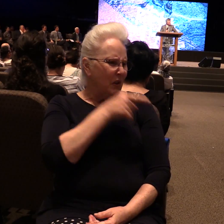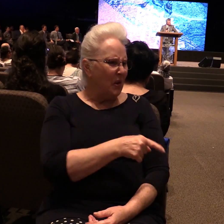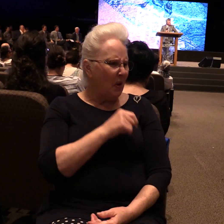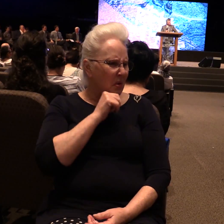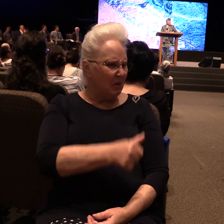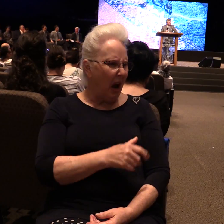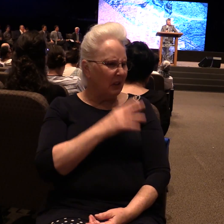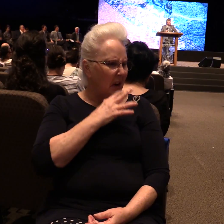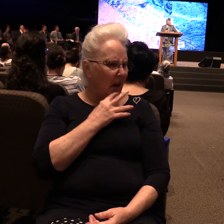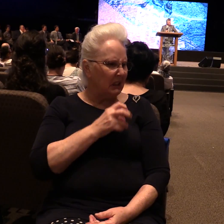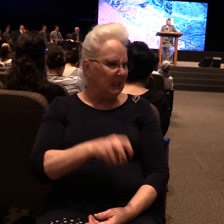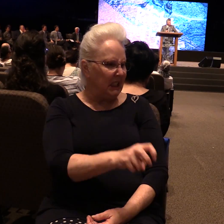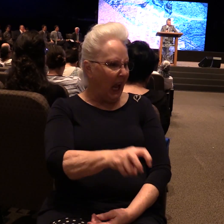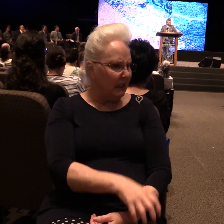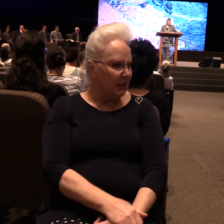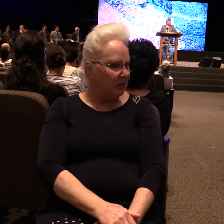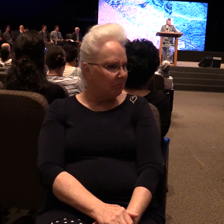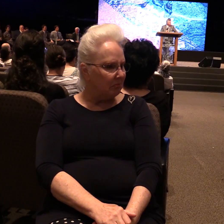snake.